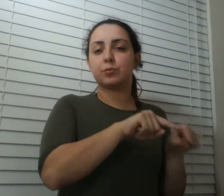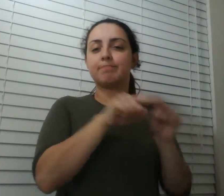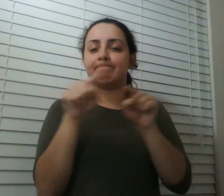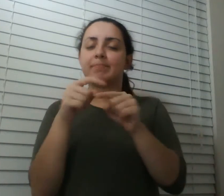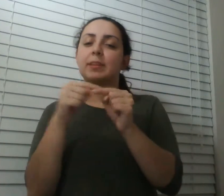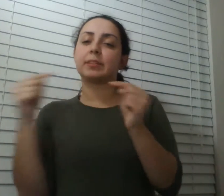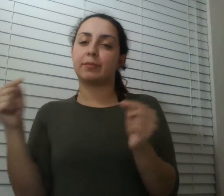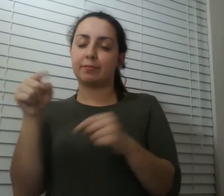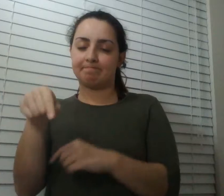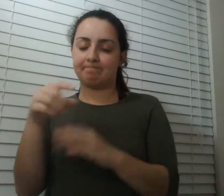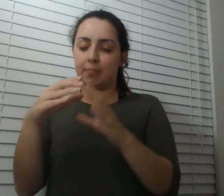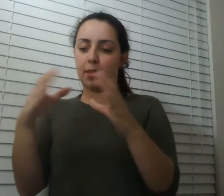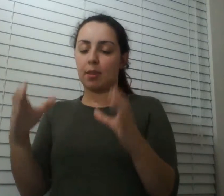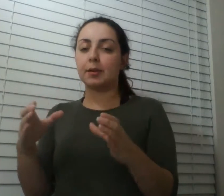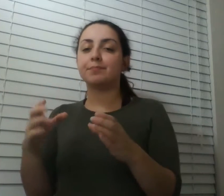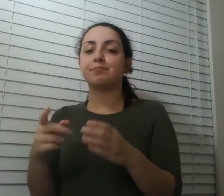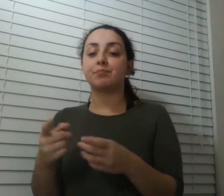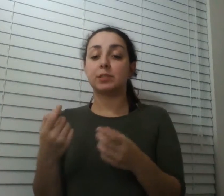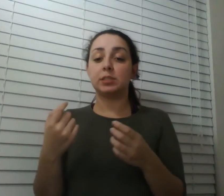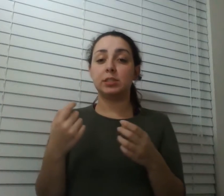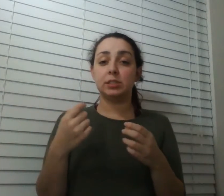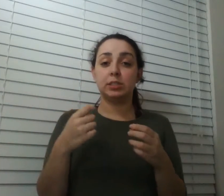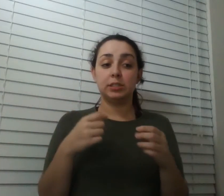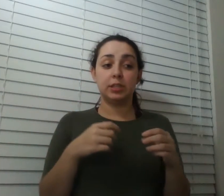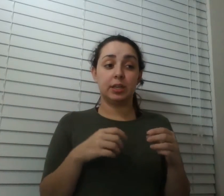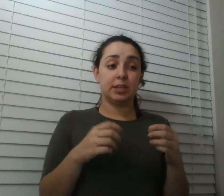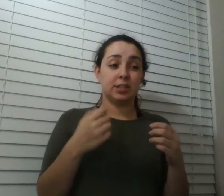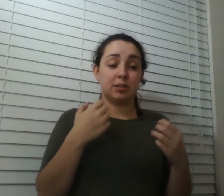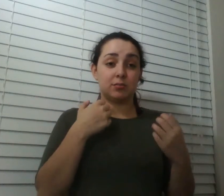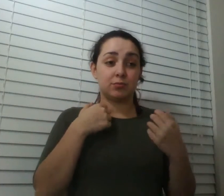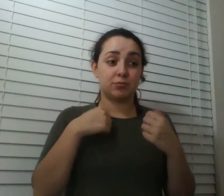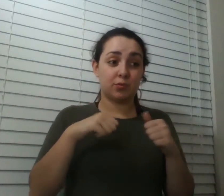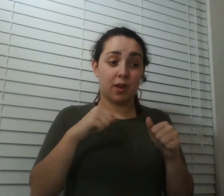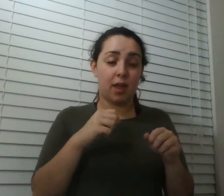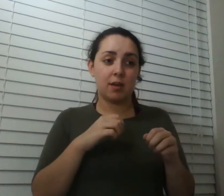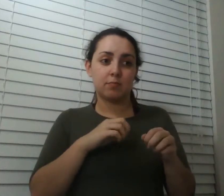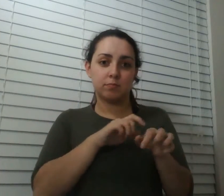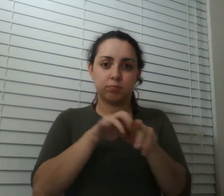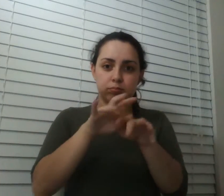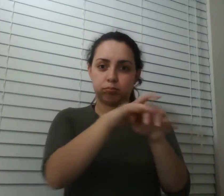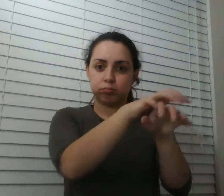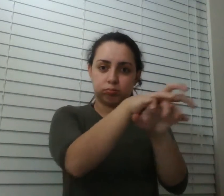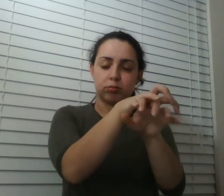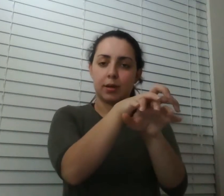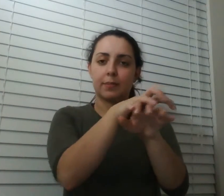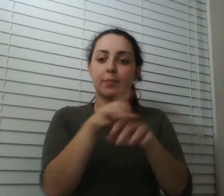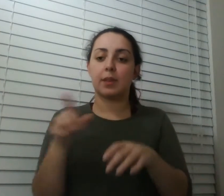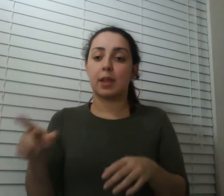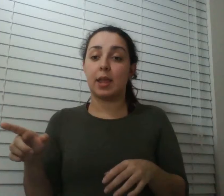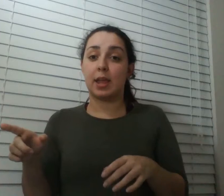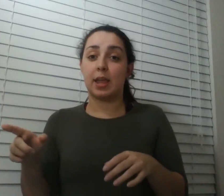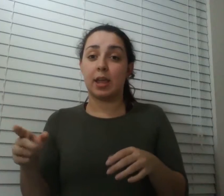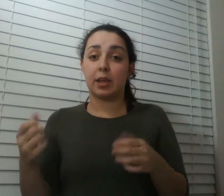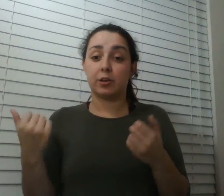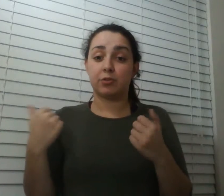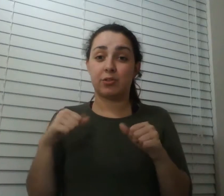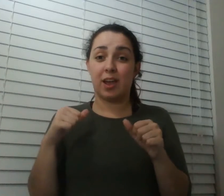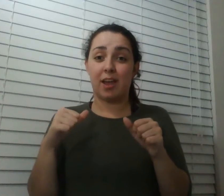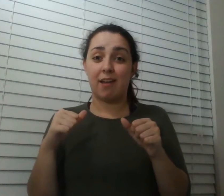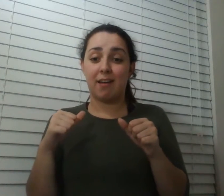out of the cage so he was scrambling up the side of the cage and to keep him from getting out jeff slammed the lid down as he was just